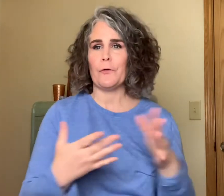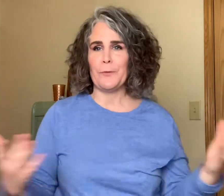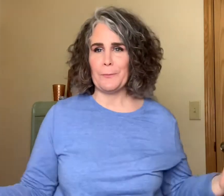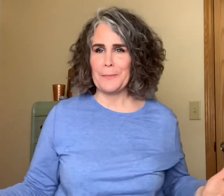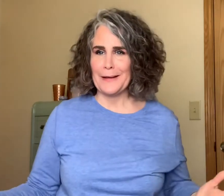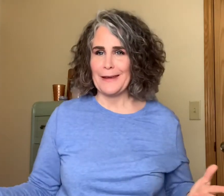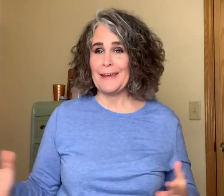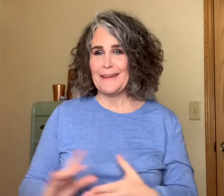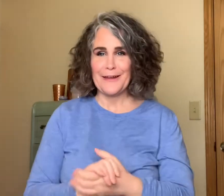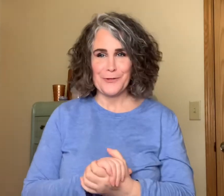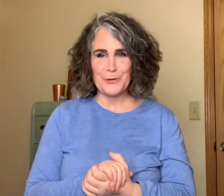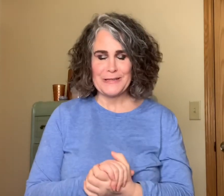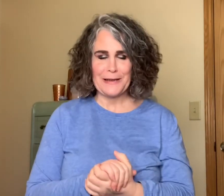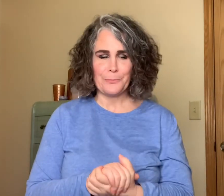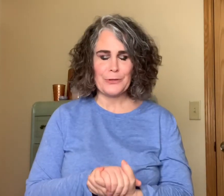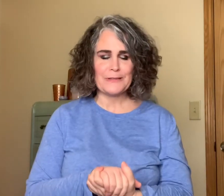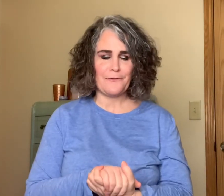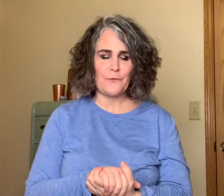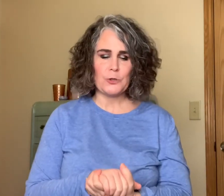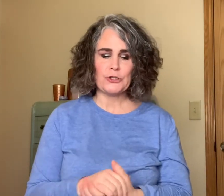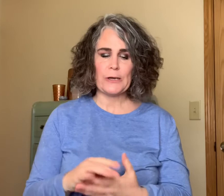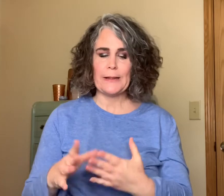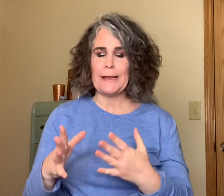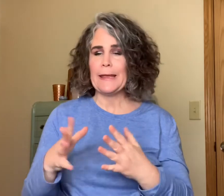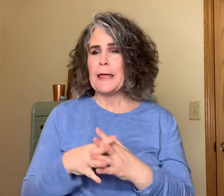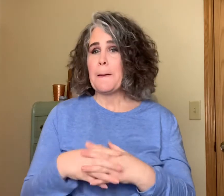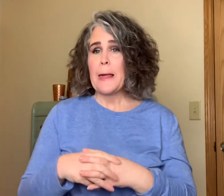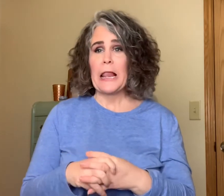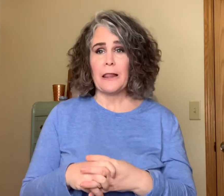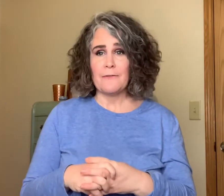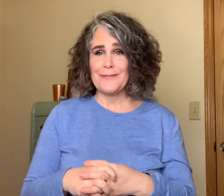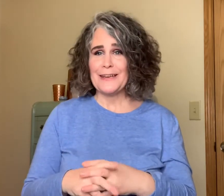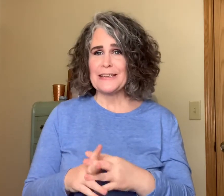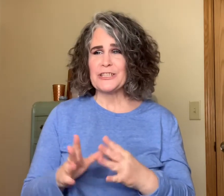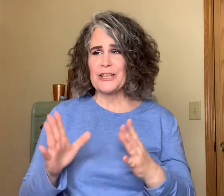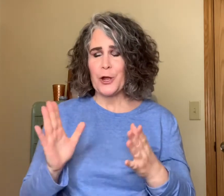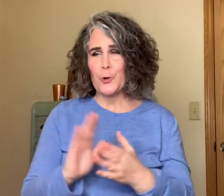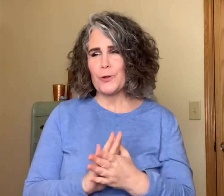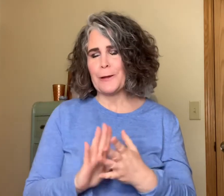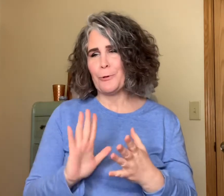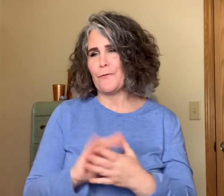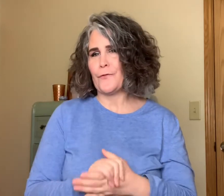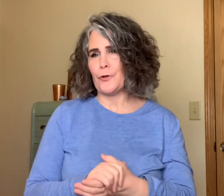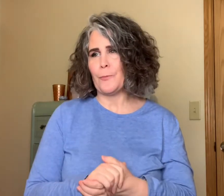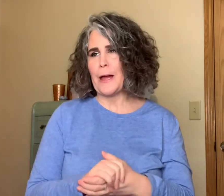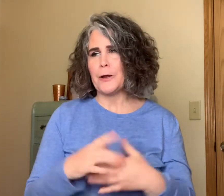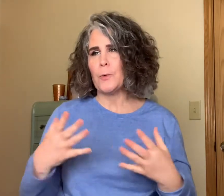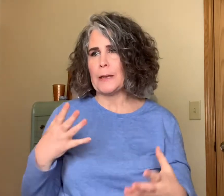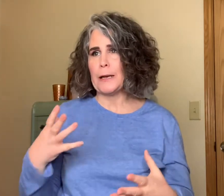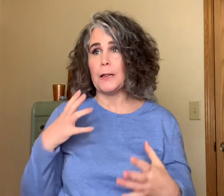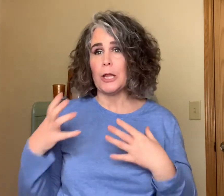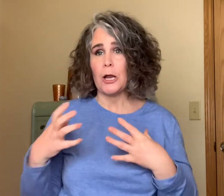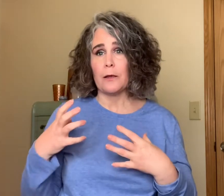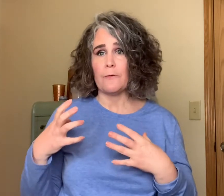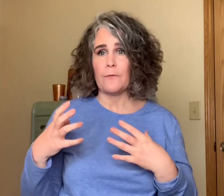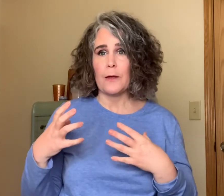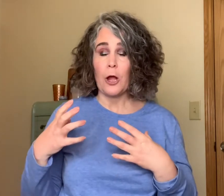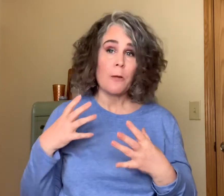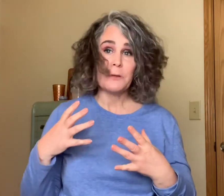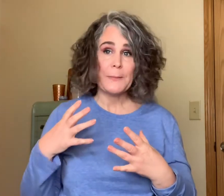my other samples unfortunately loved it it's the only perfume I don't get a lot of compliments